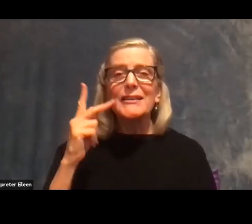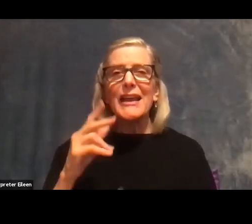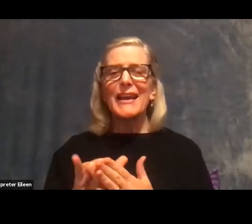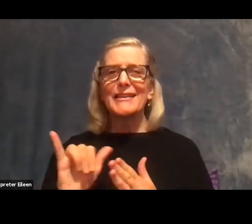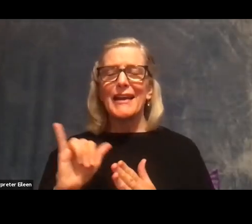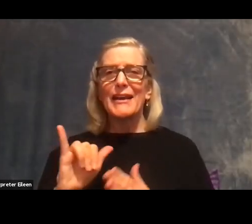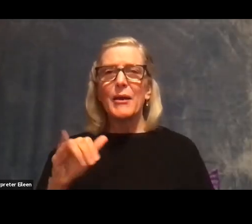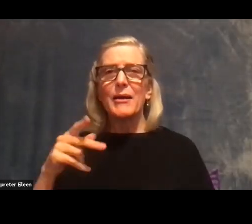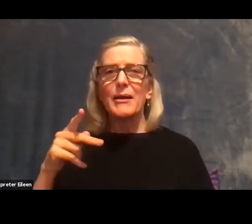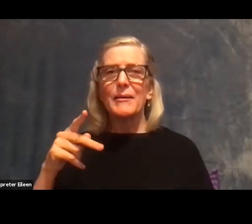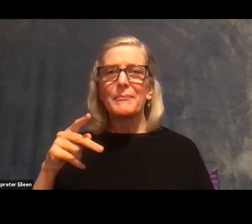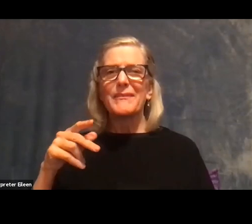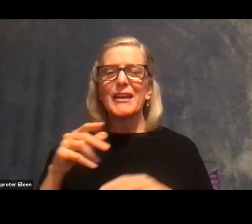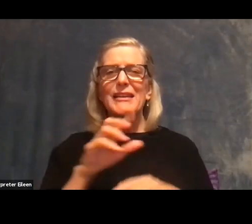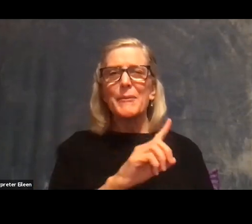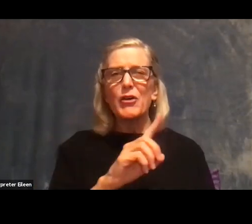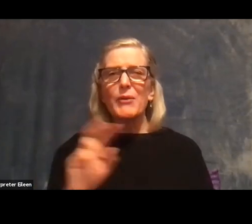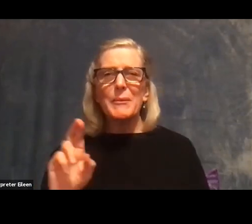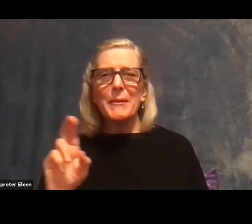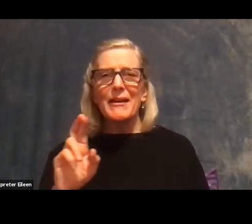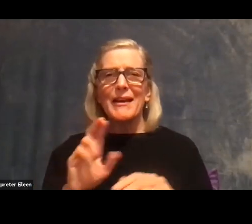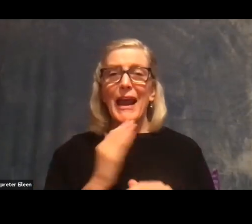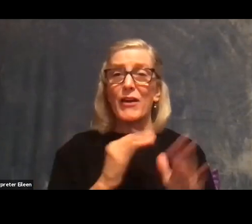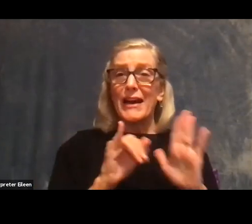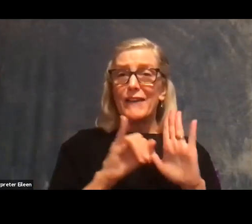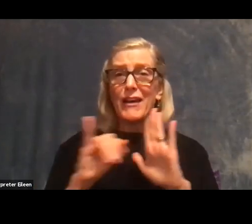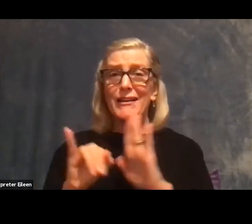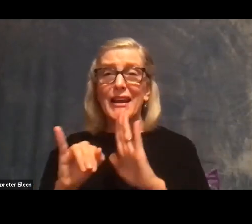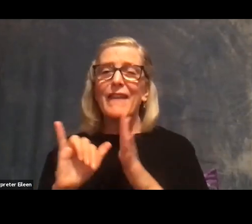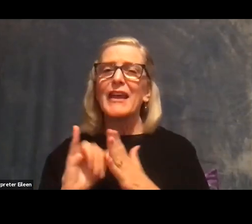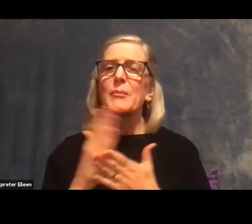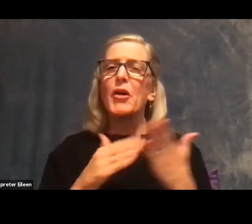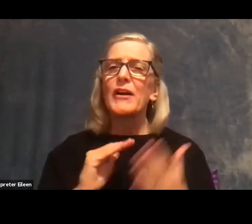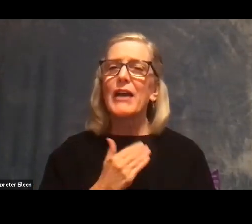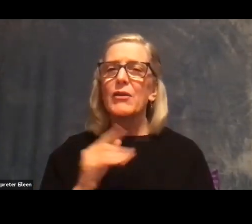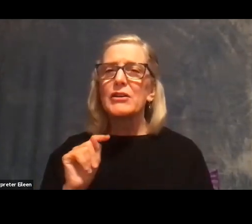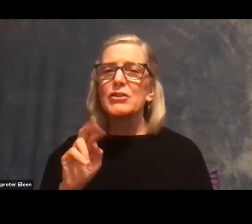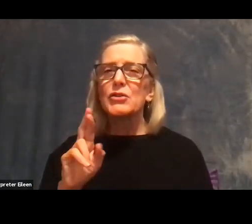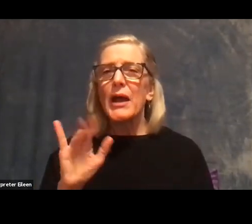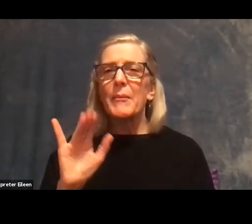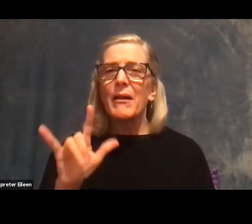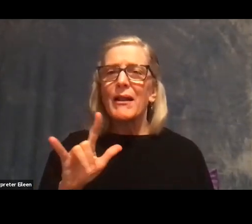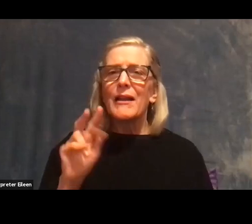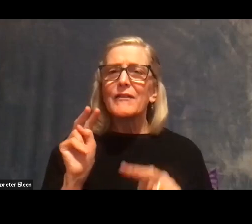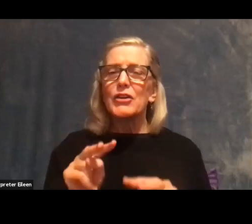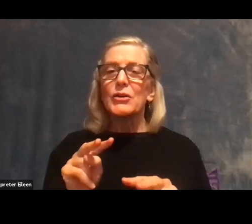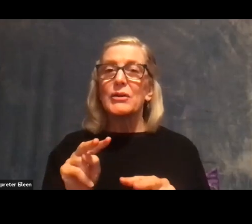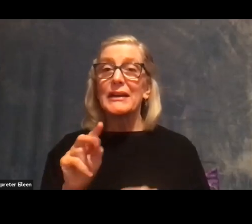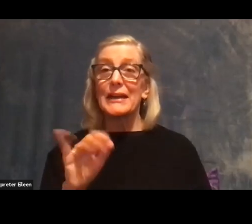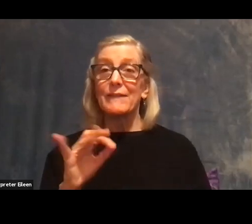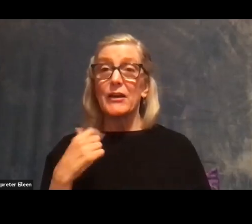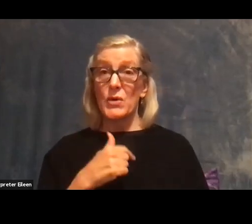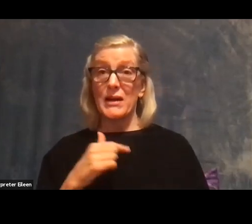tribal identity. And if that's the case, and we believe that there's, you know, hostility from the other